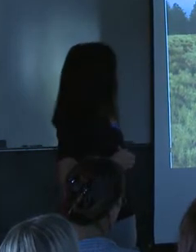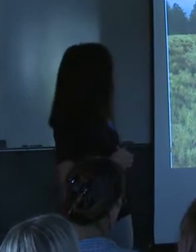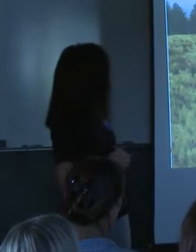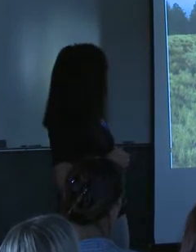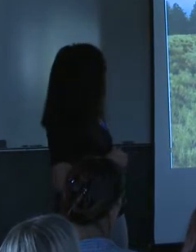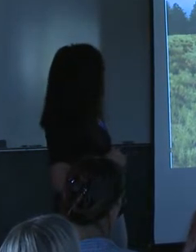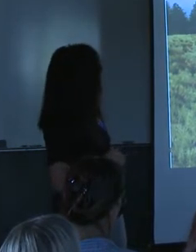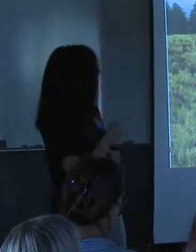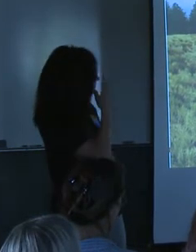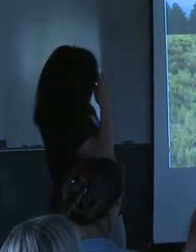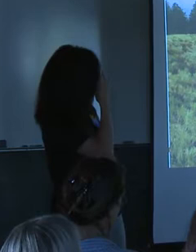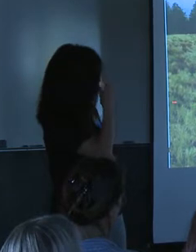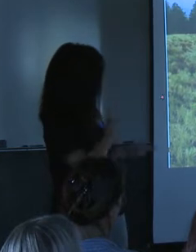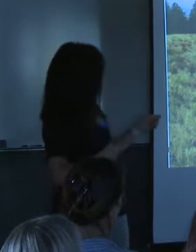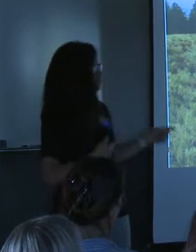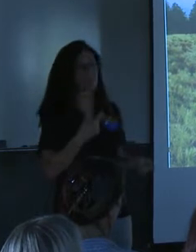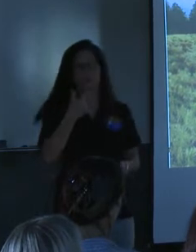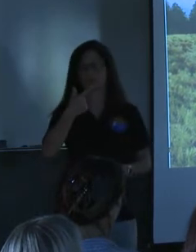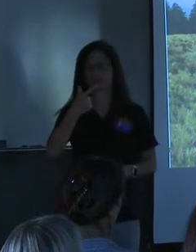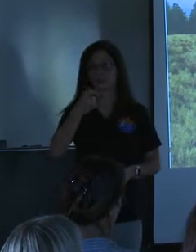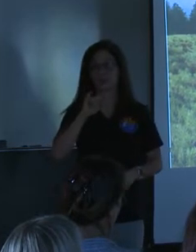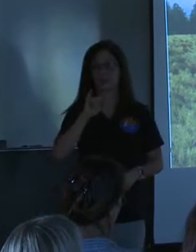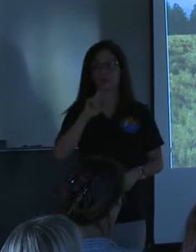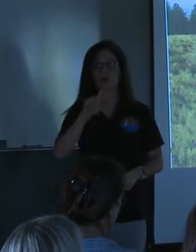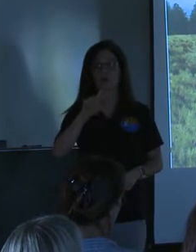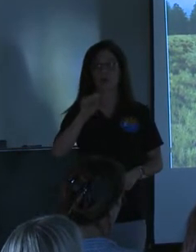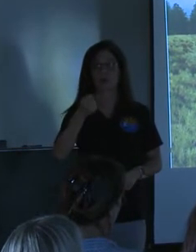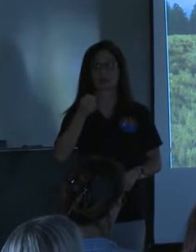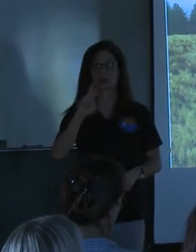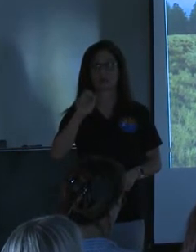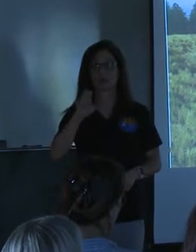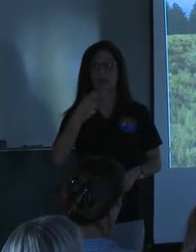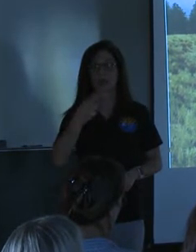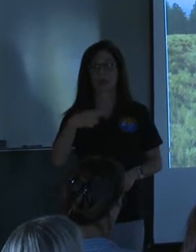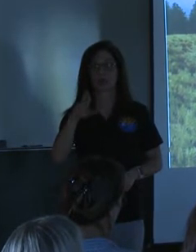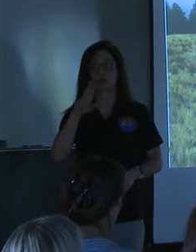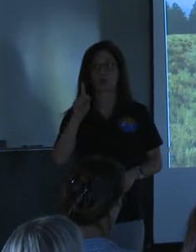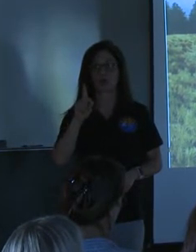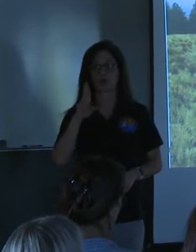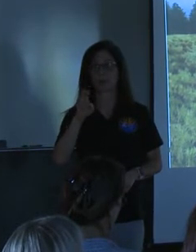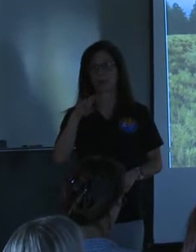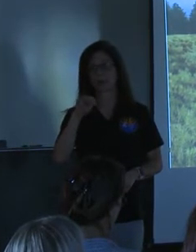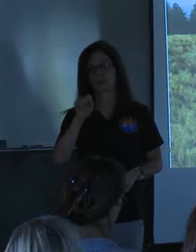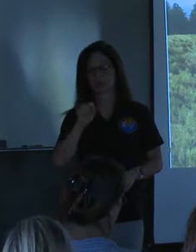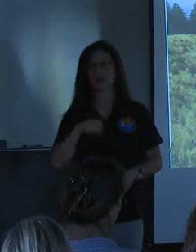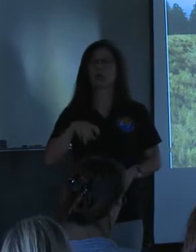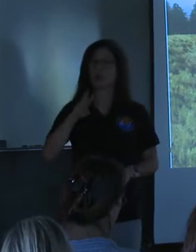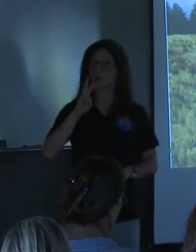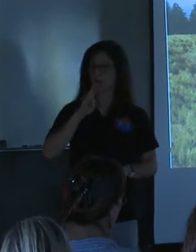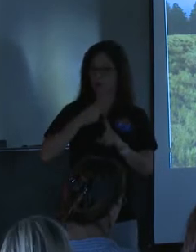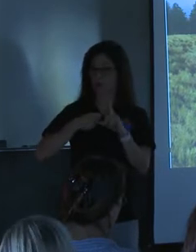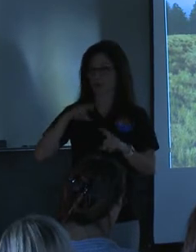This is the Girls Ranch Road berms. This water from Wapaki trails ends up